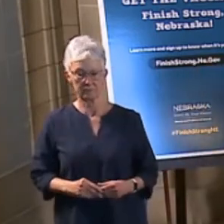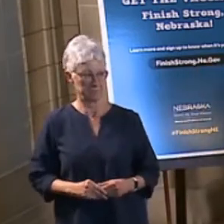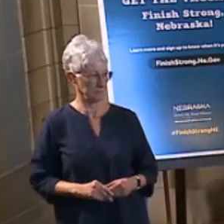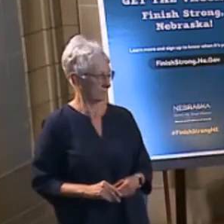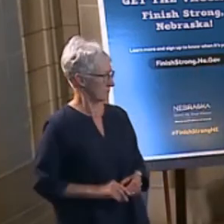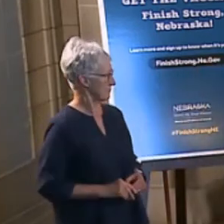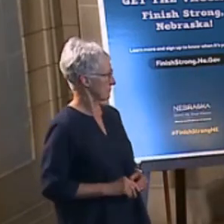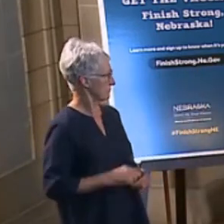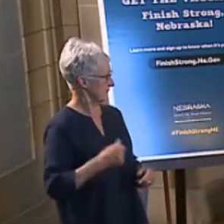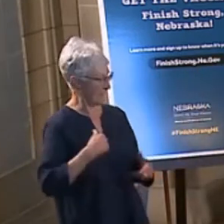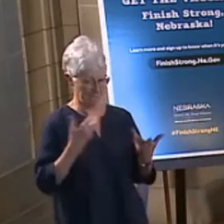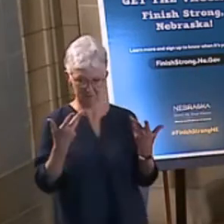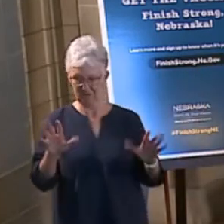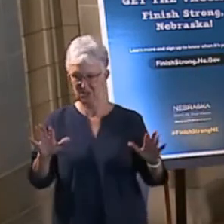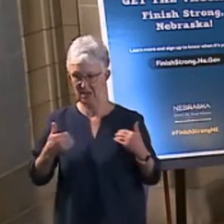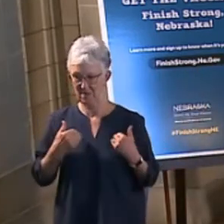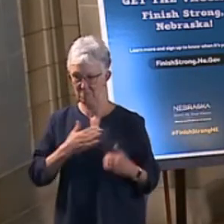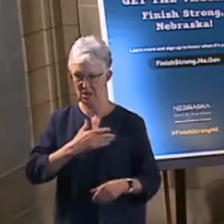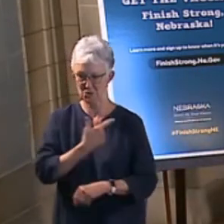I've had my shots. Yeah, you're good.